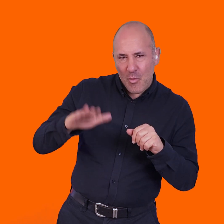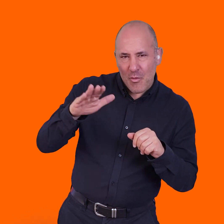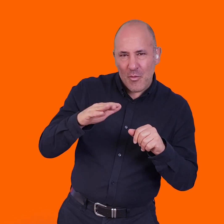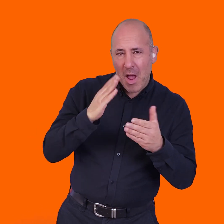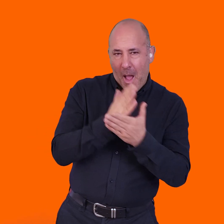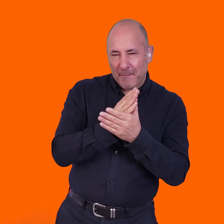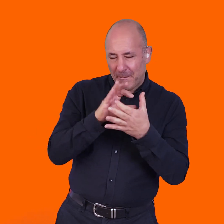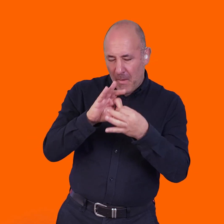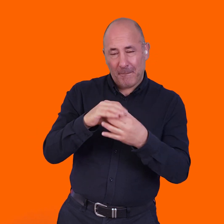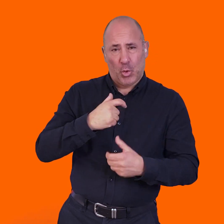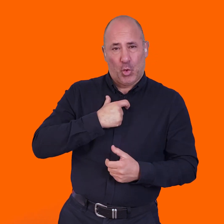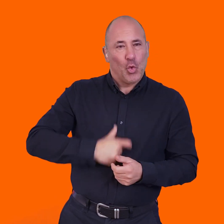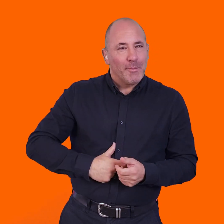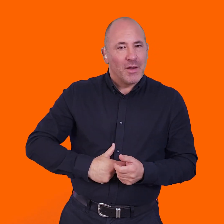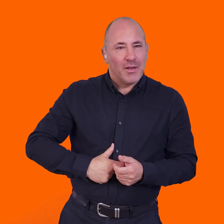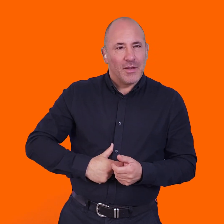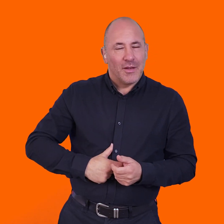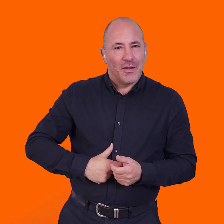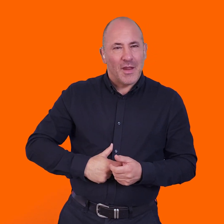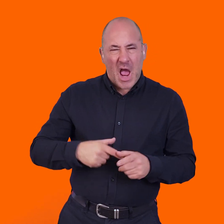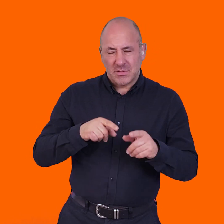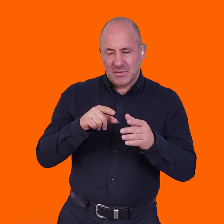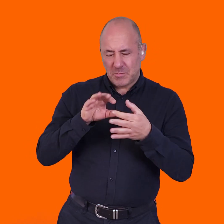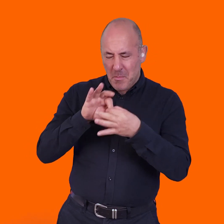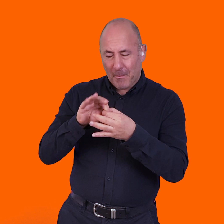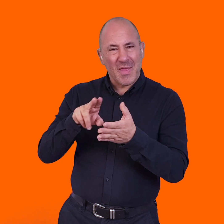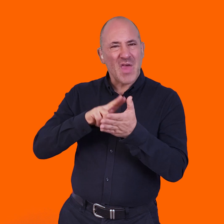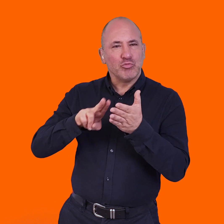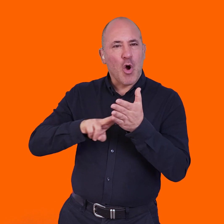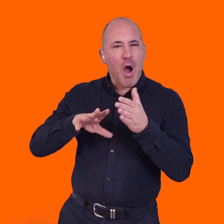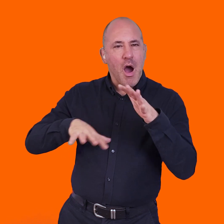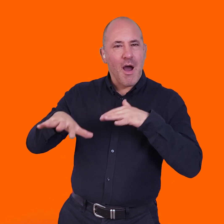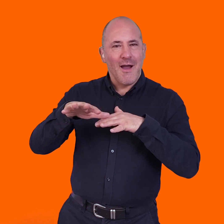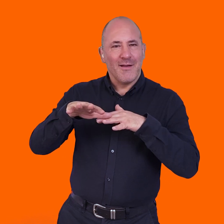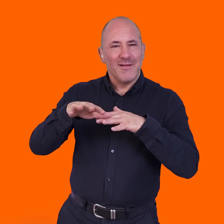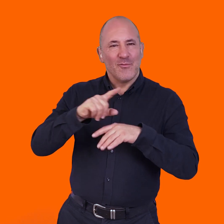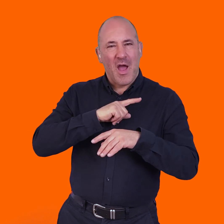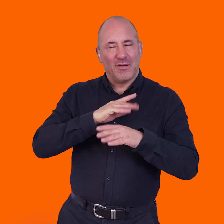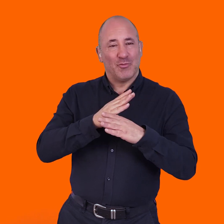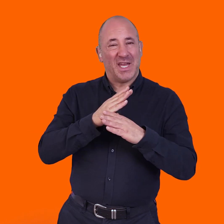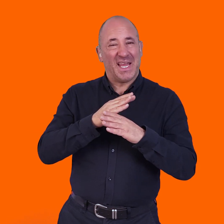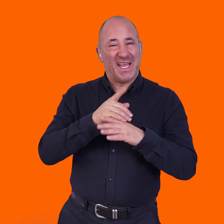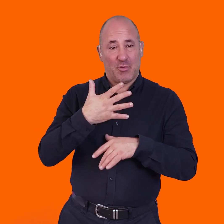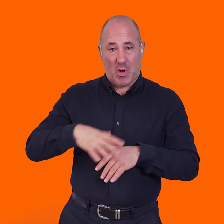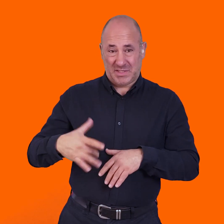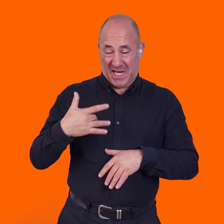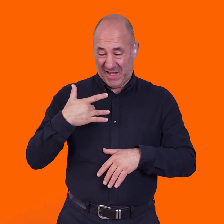indigenous ideas about technologies, which will always be actually very